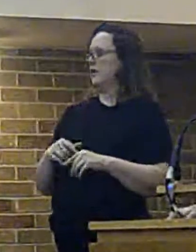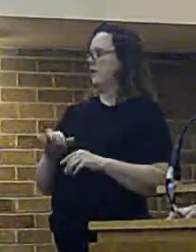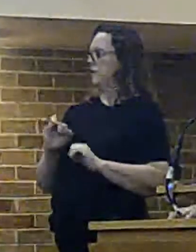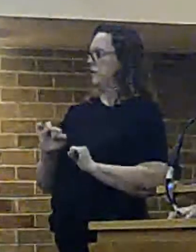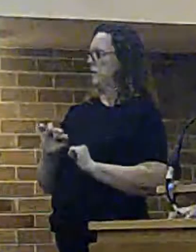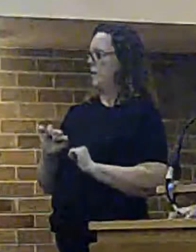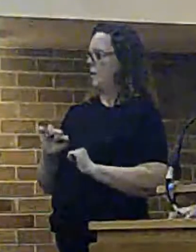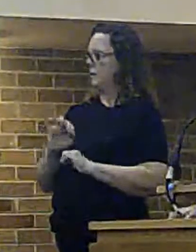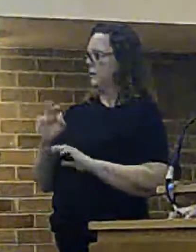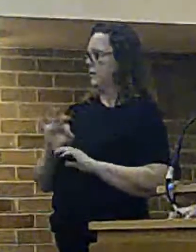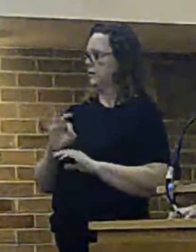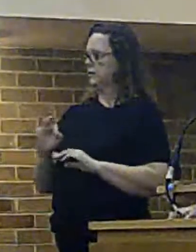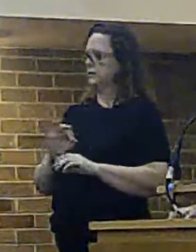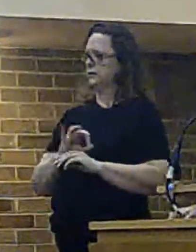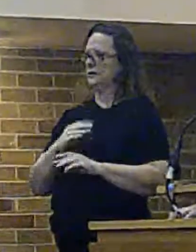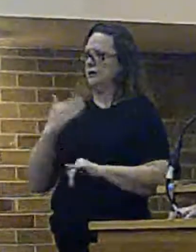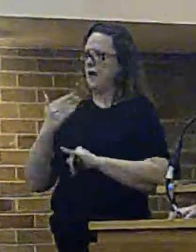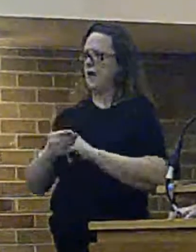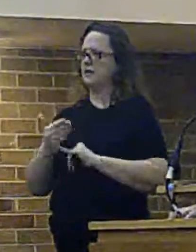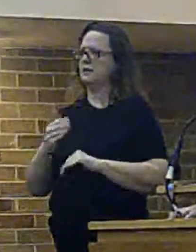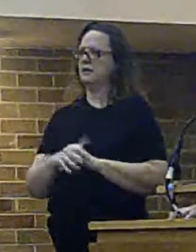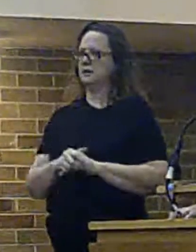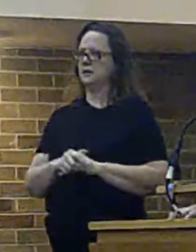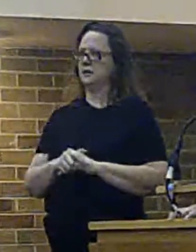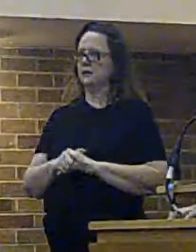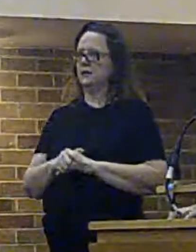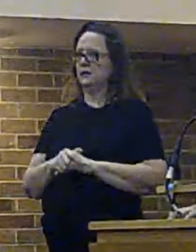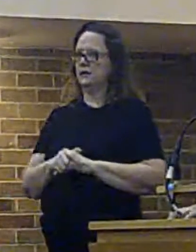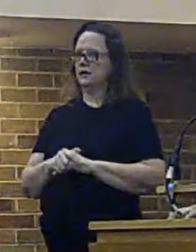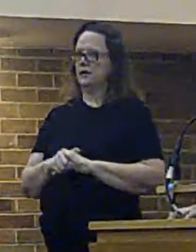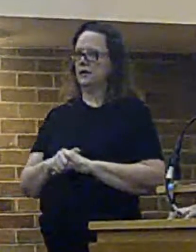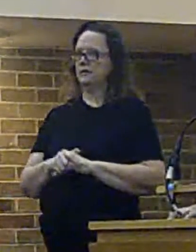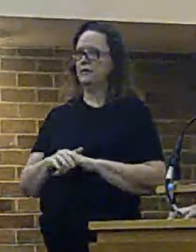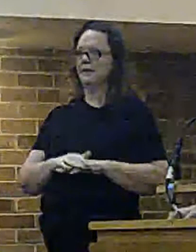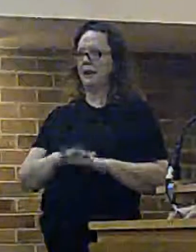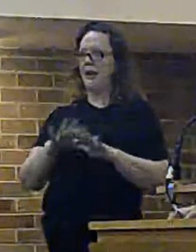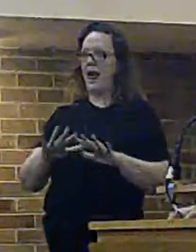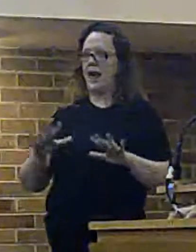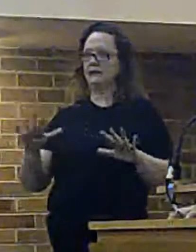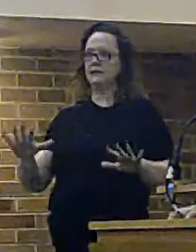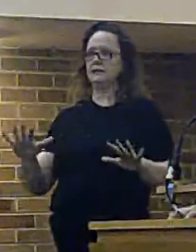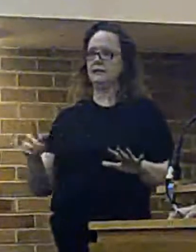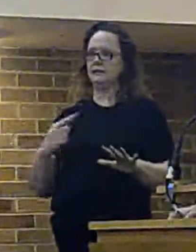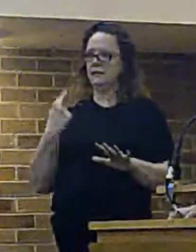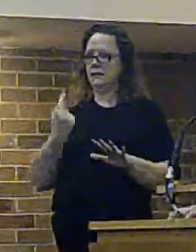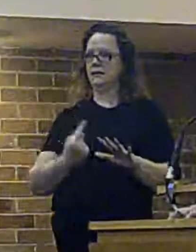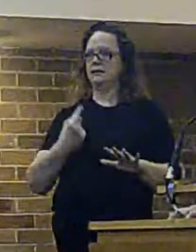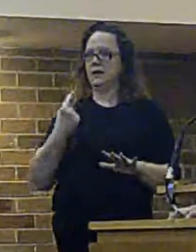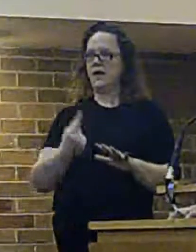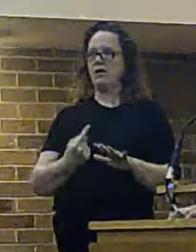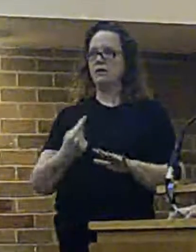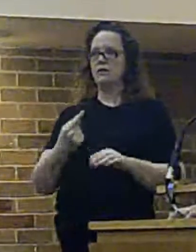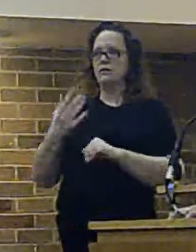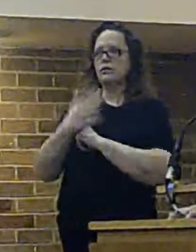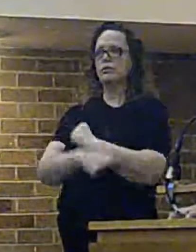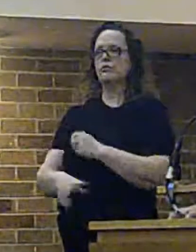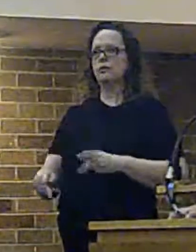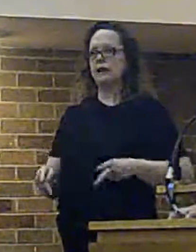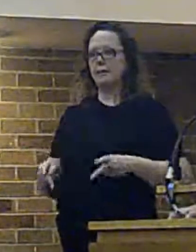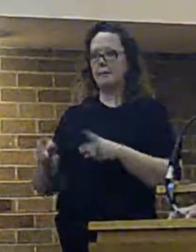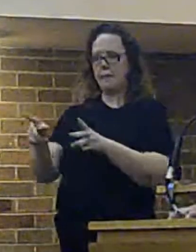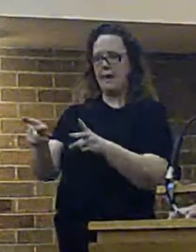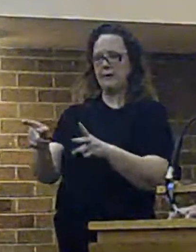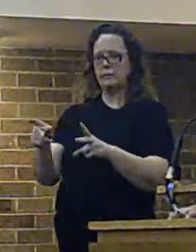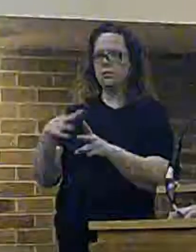In terms of the land itself, because it's in the Greenbelt, we would need to demonstrate